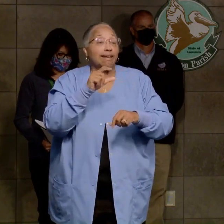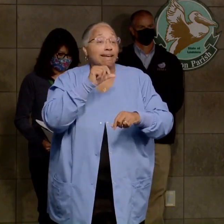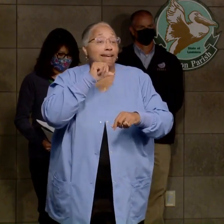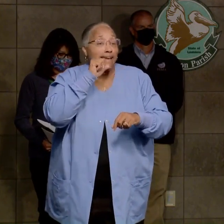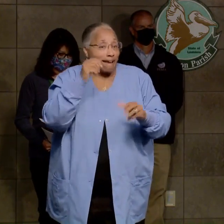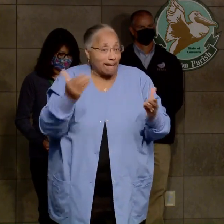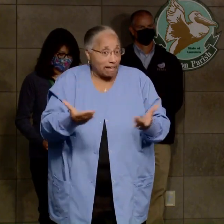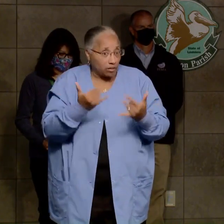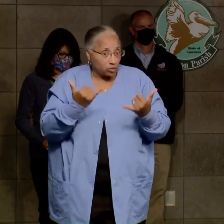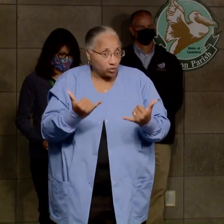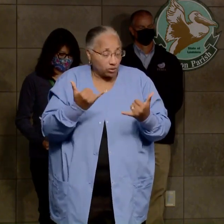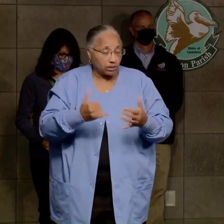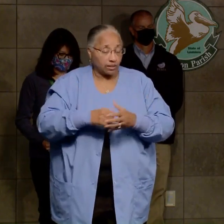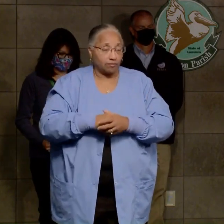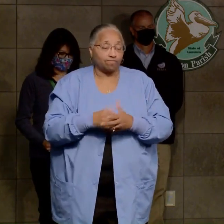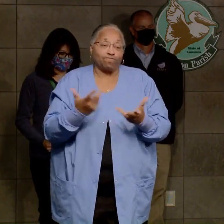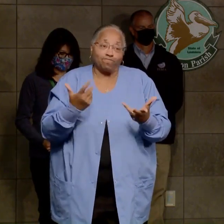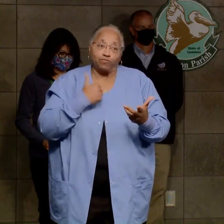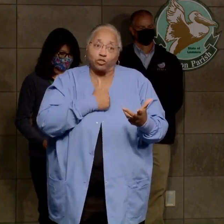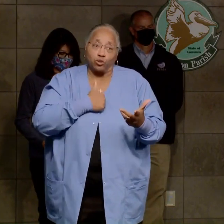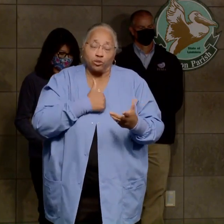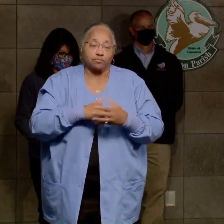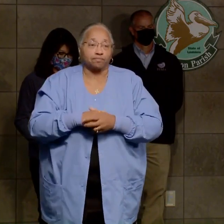today, and that's unfortunate.